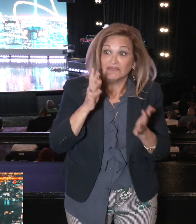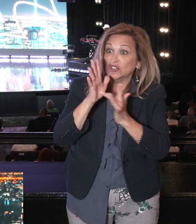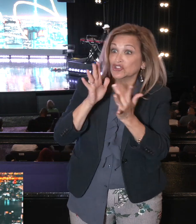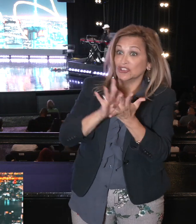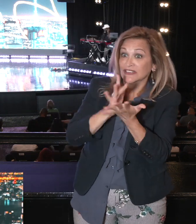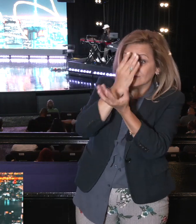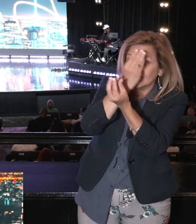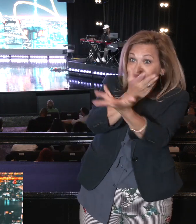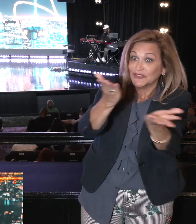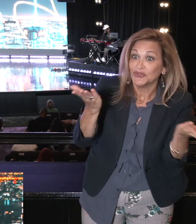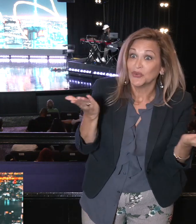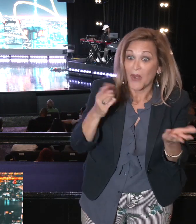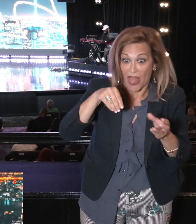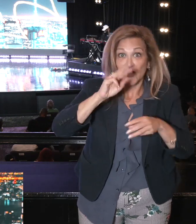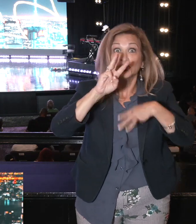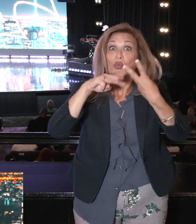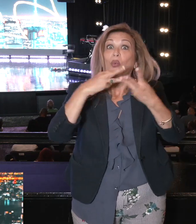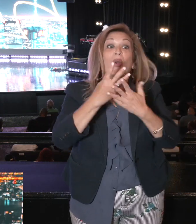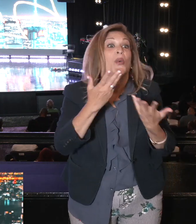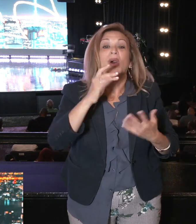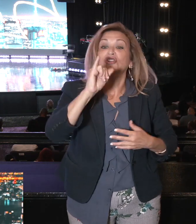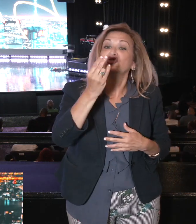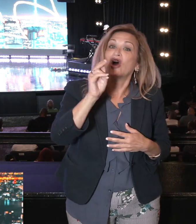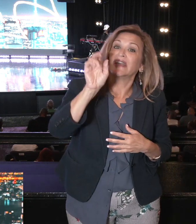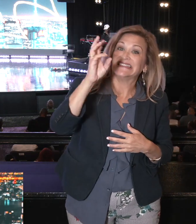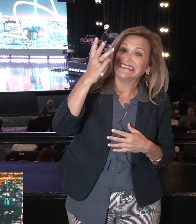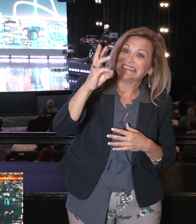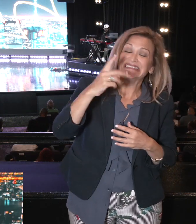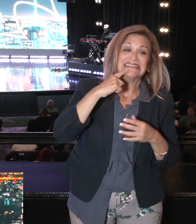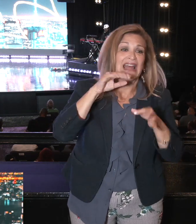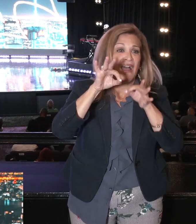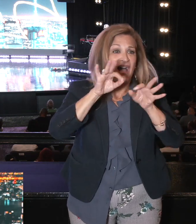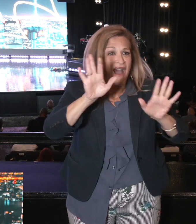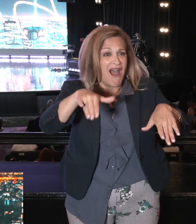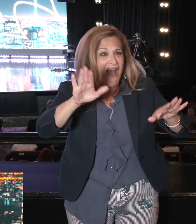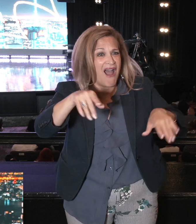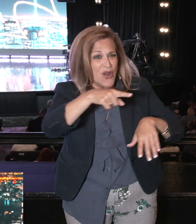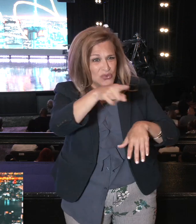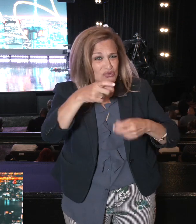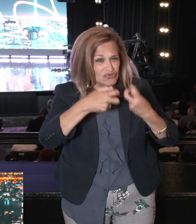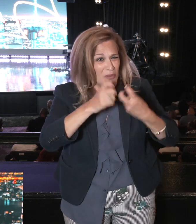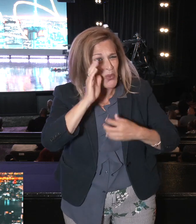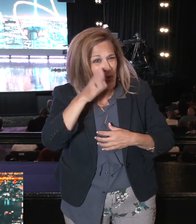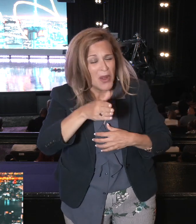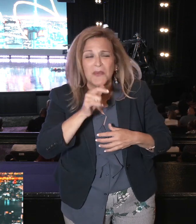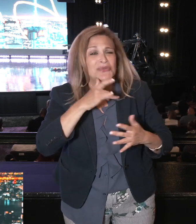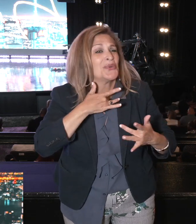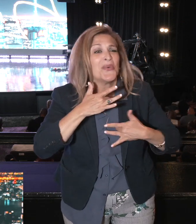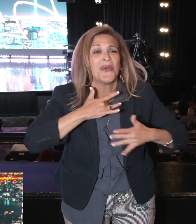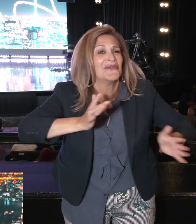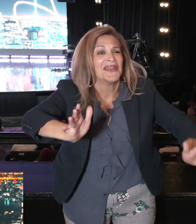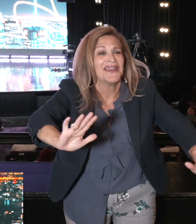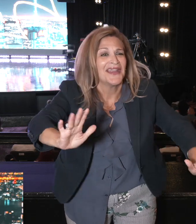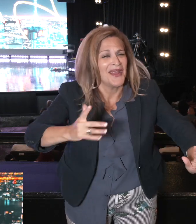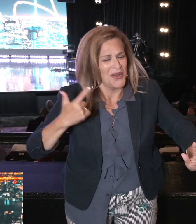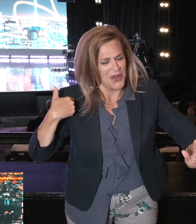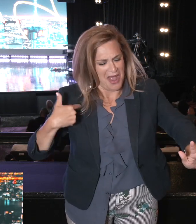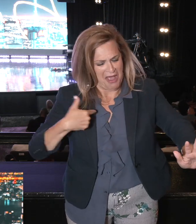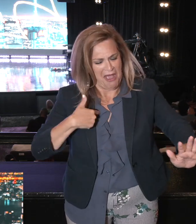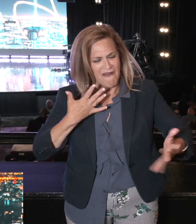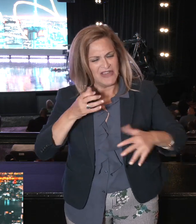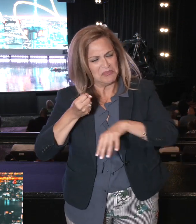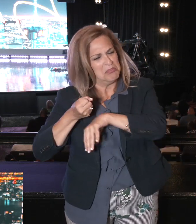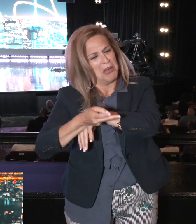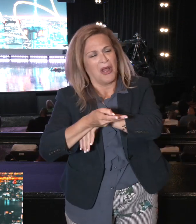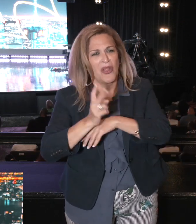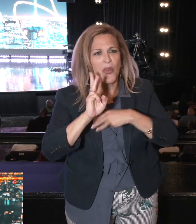this world. Right? John 16. You'll have trouble. But fear not. I've overcome the world. That's our hope. We have hope in Jesus Christ. That